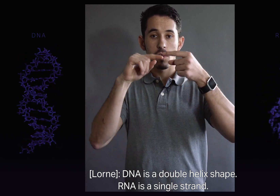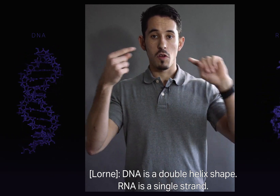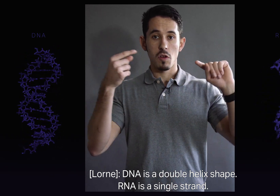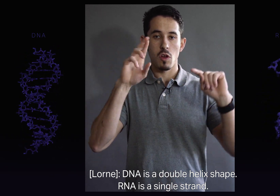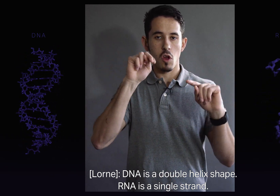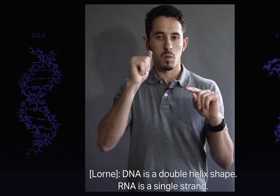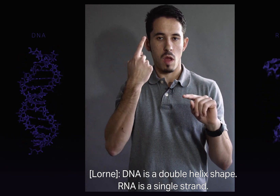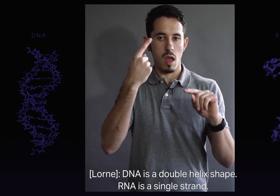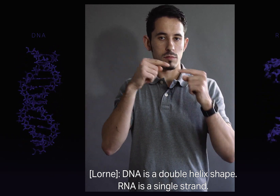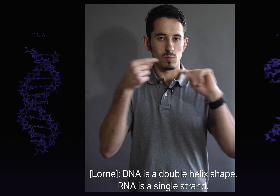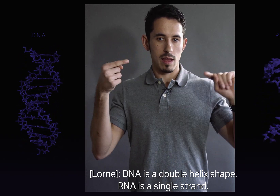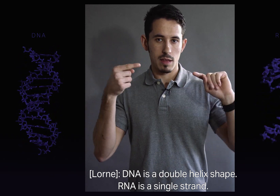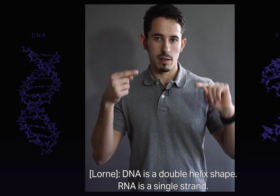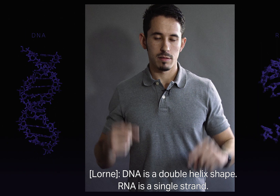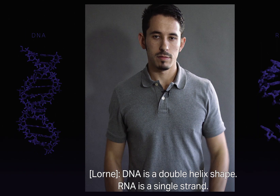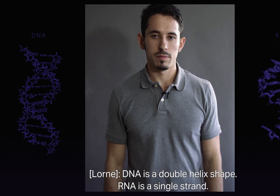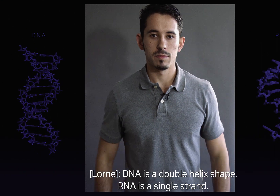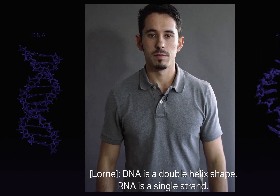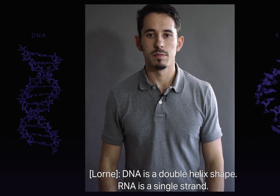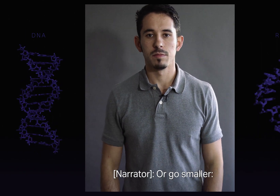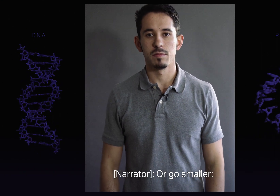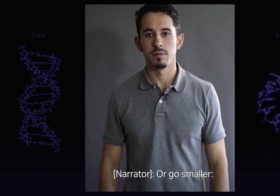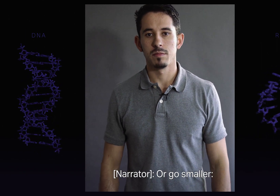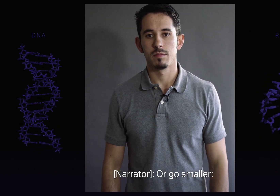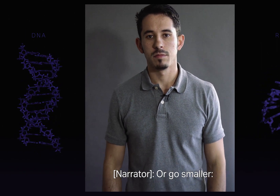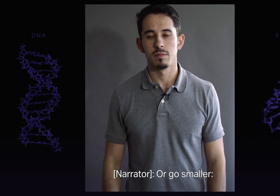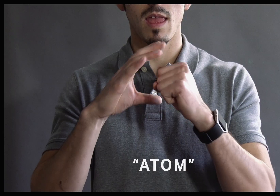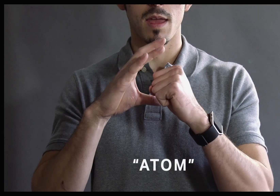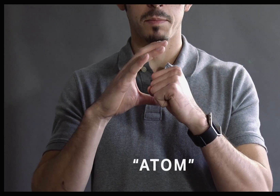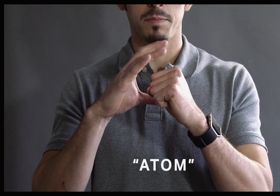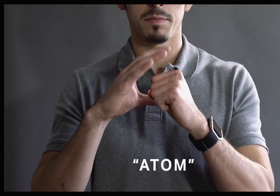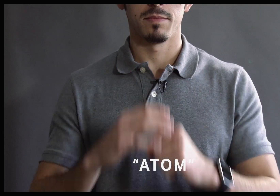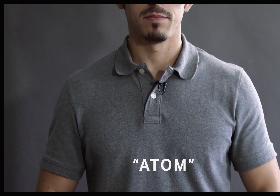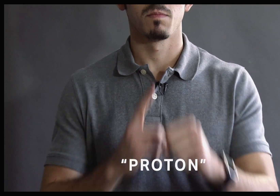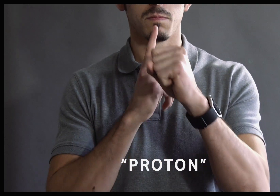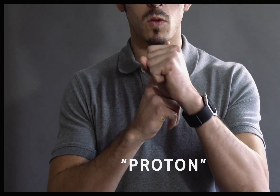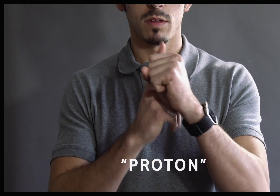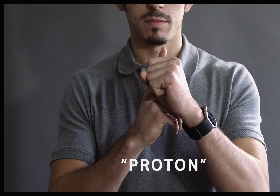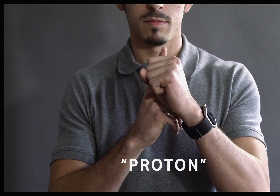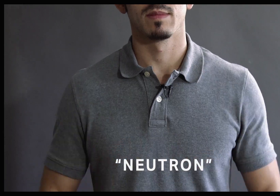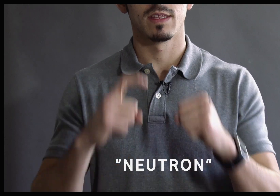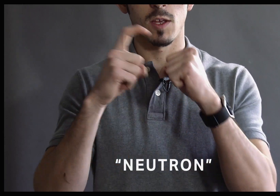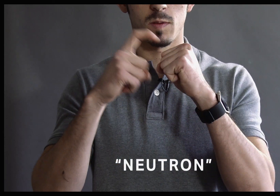R-N-A is a single strand. Or go smaller. Atom, proton, neutron,